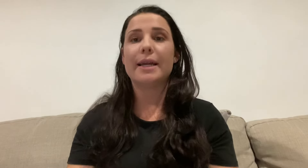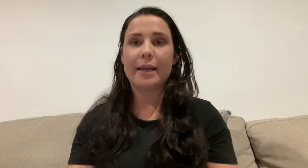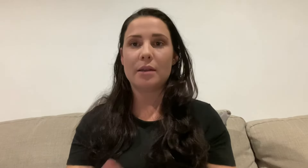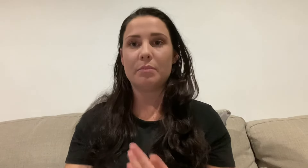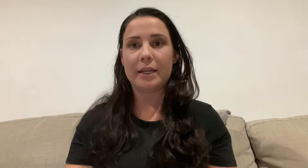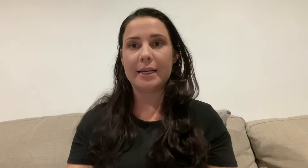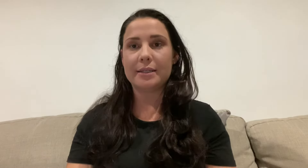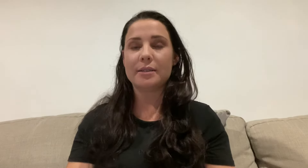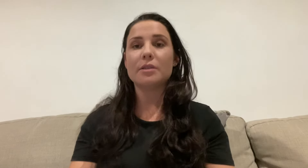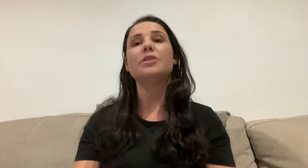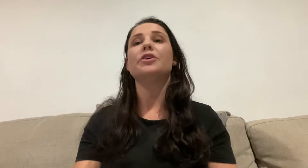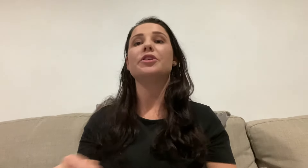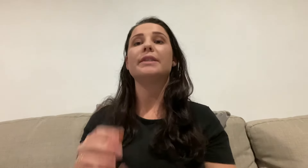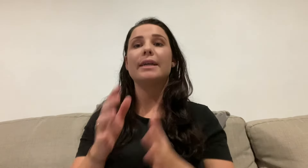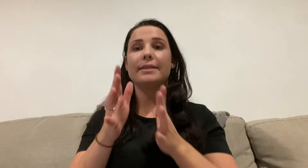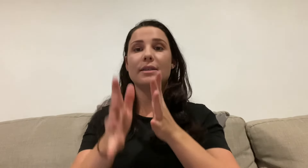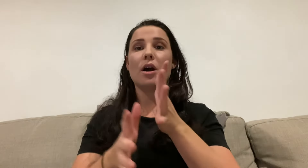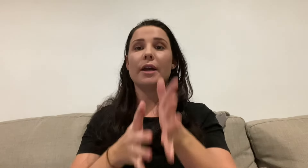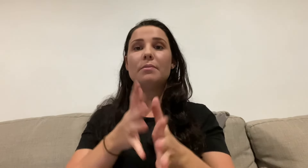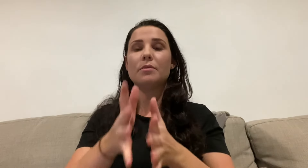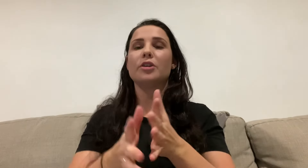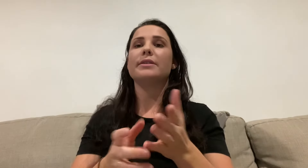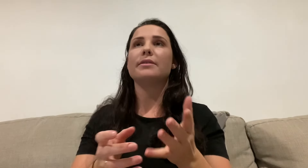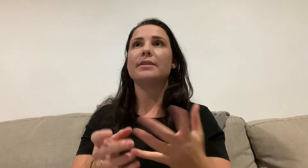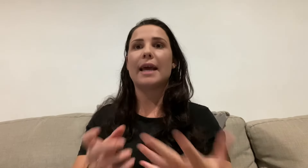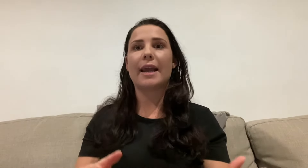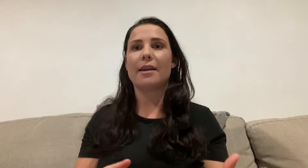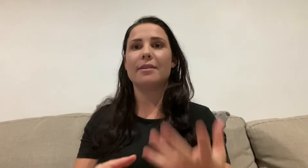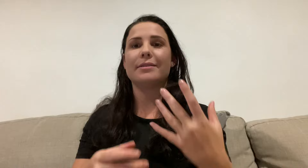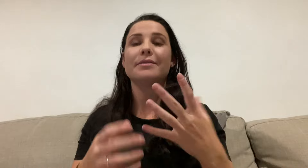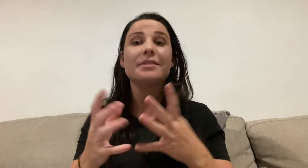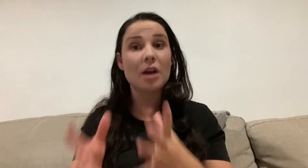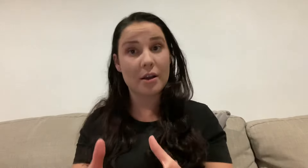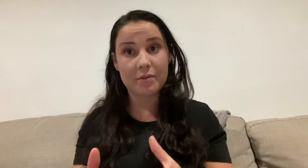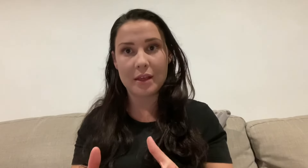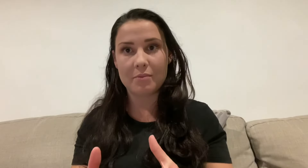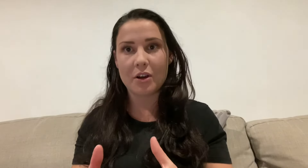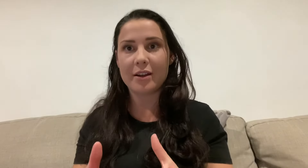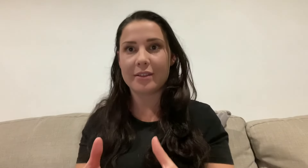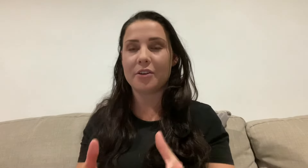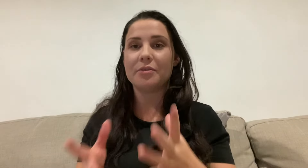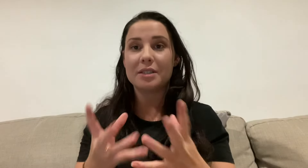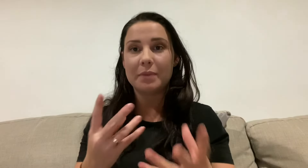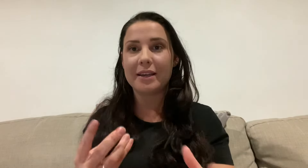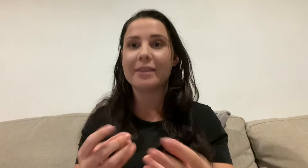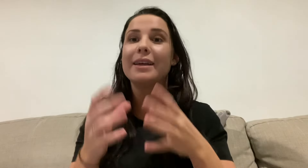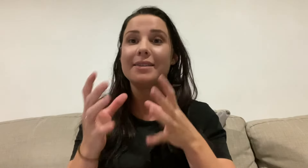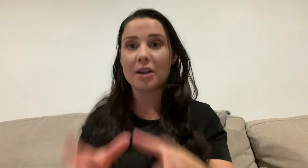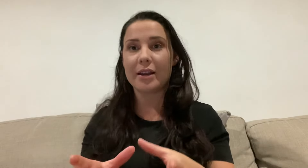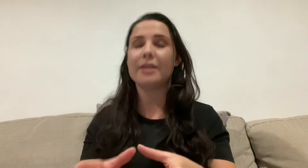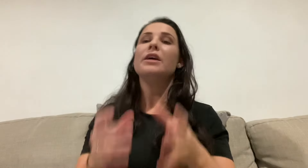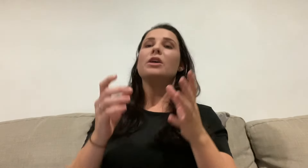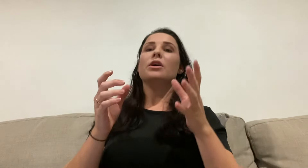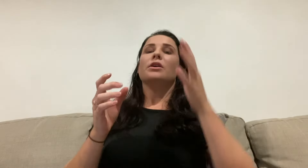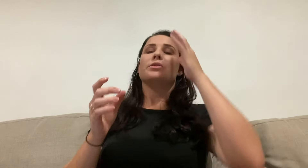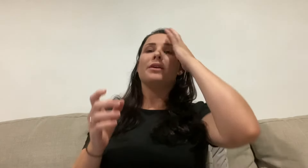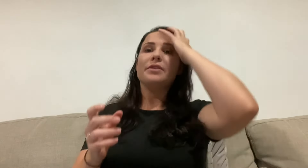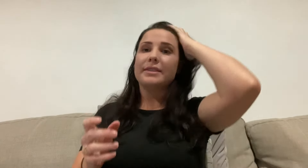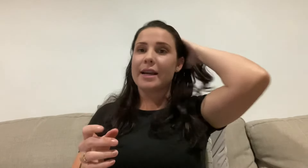again, please. So you just say sign because say is sign for them, right? They don't speak it. They sign it. So whenever you say,